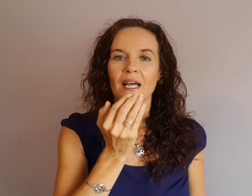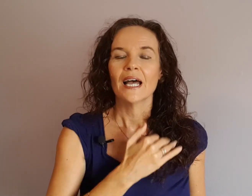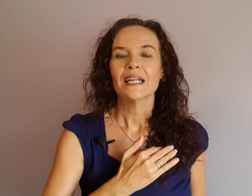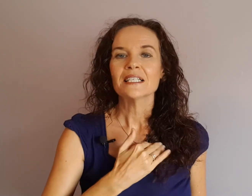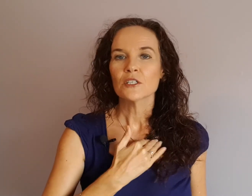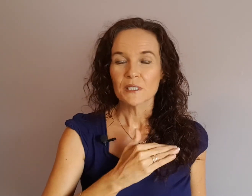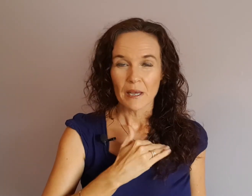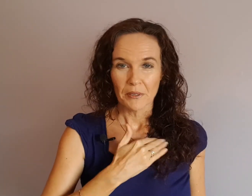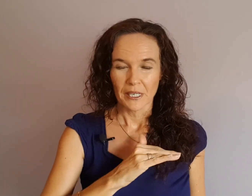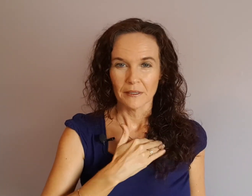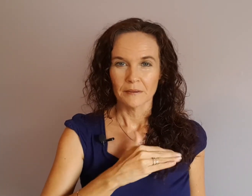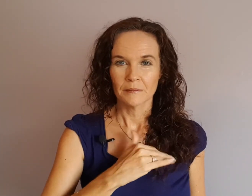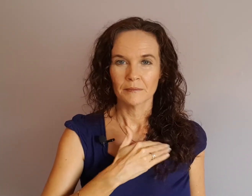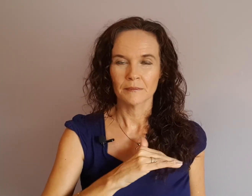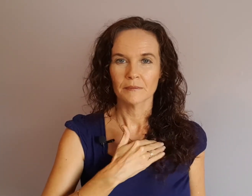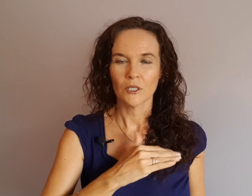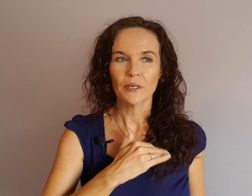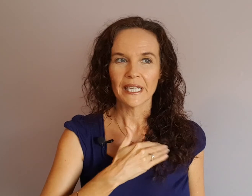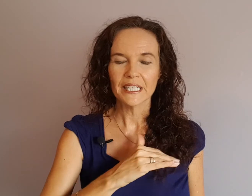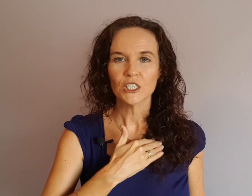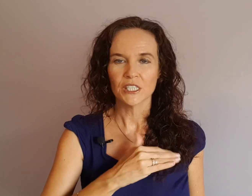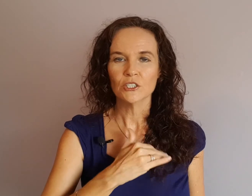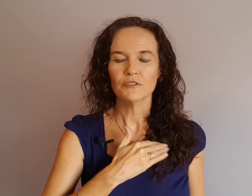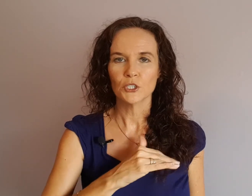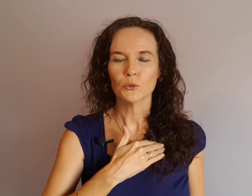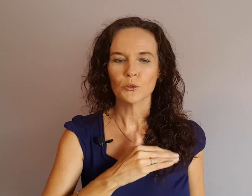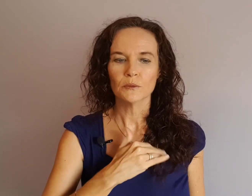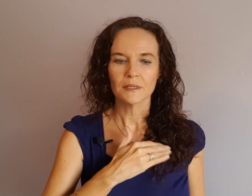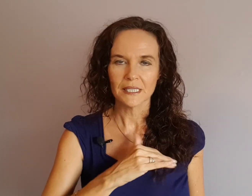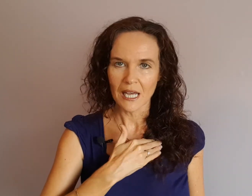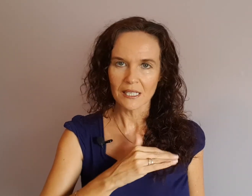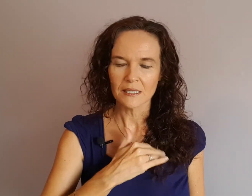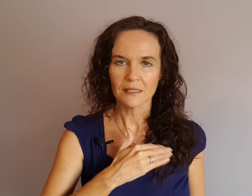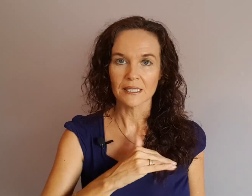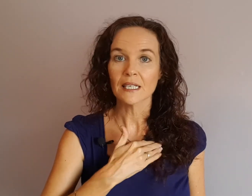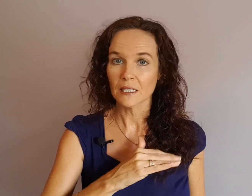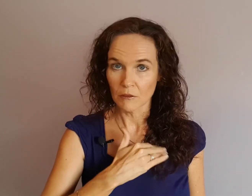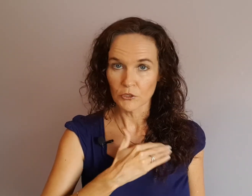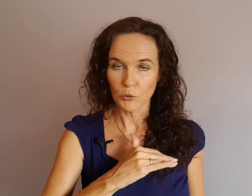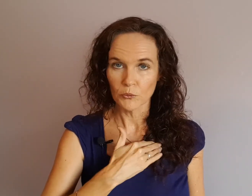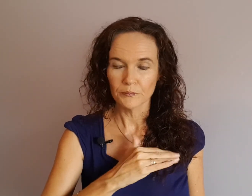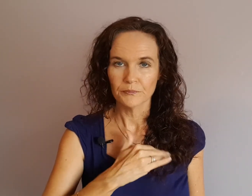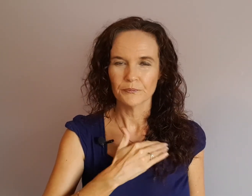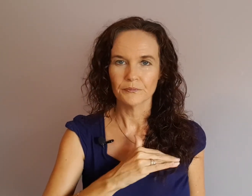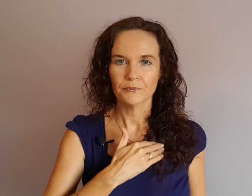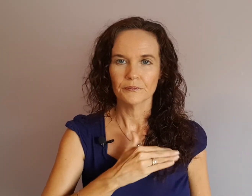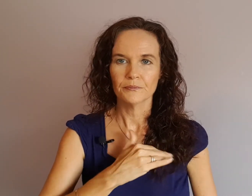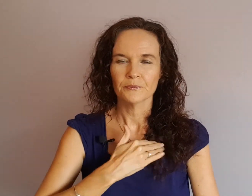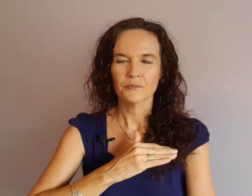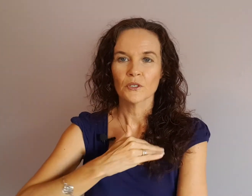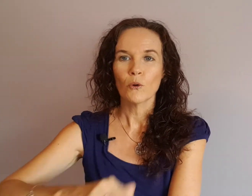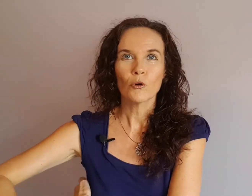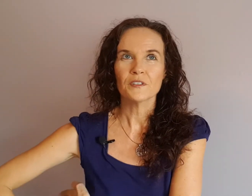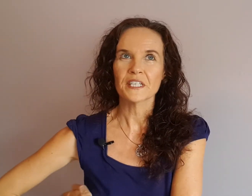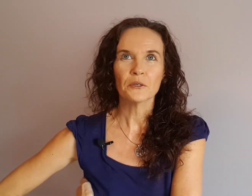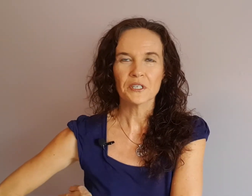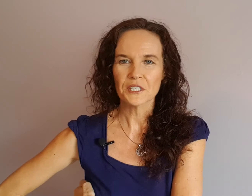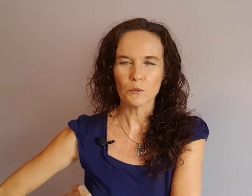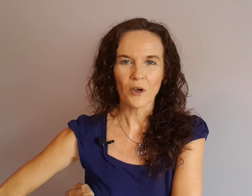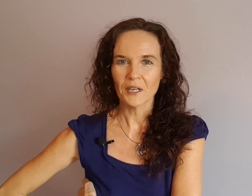And as I'm tapping on each individual task that's uncomfortable, or if there's any reason why